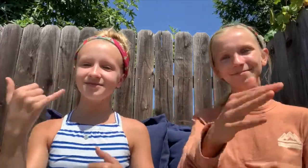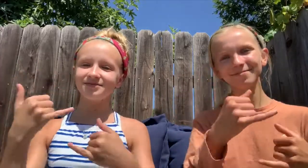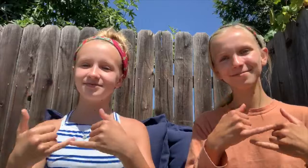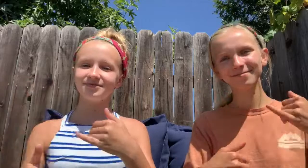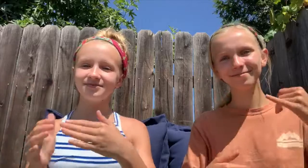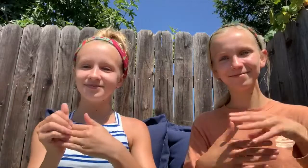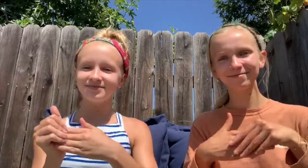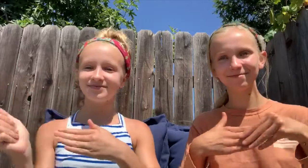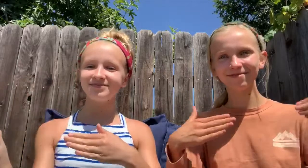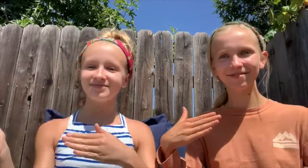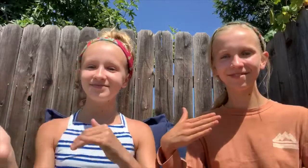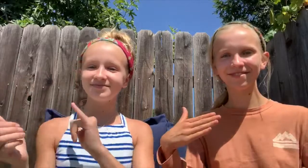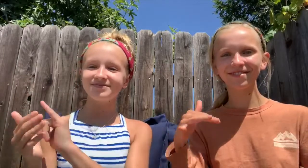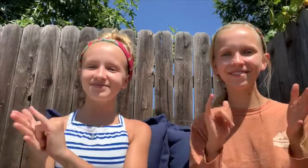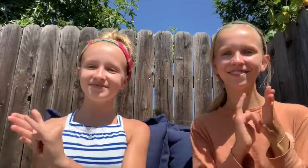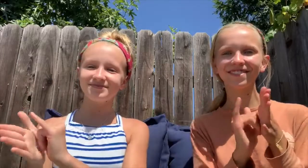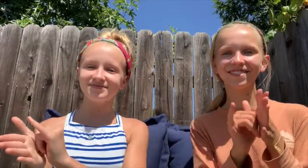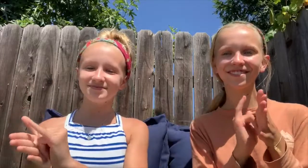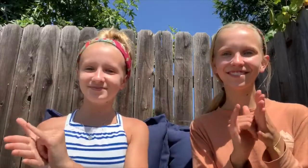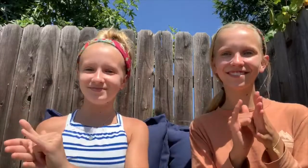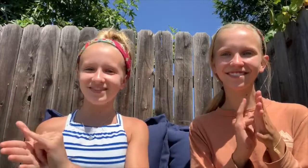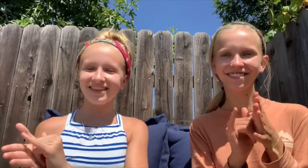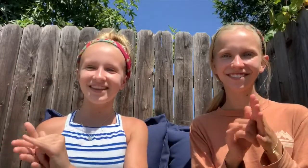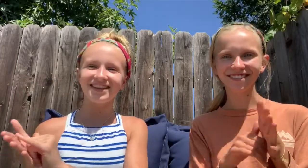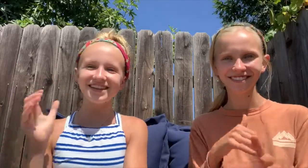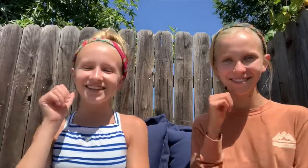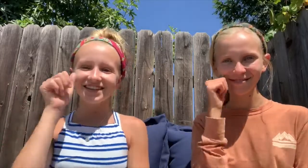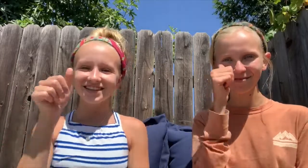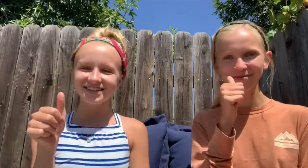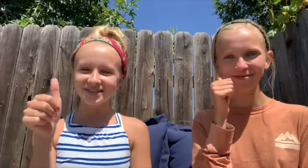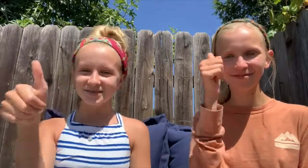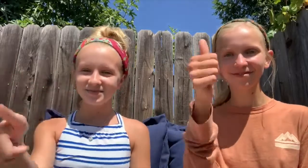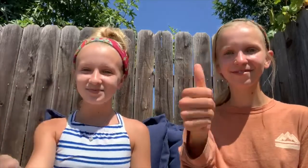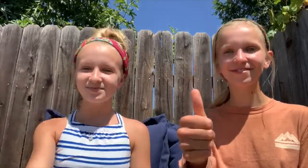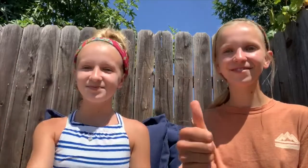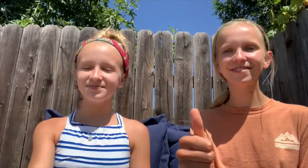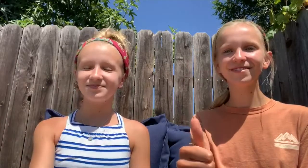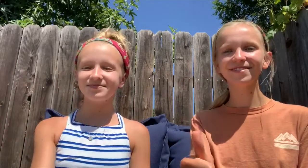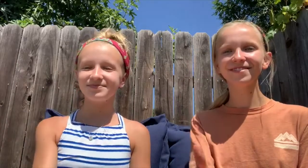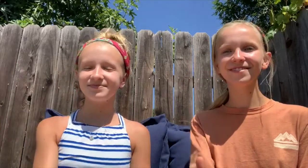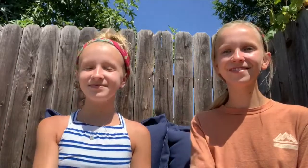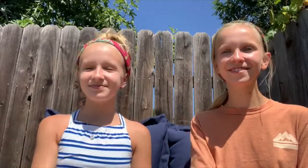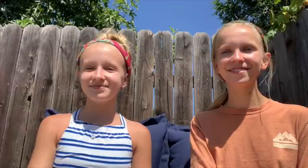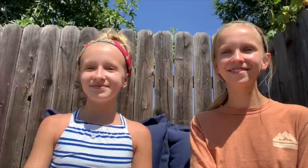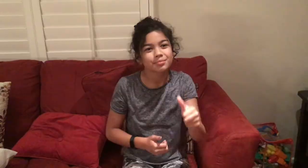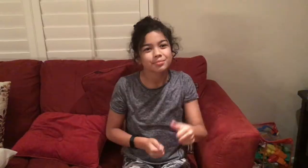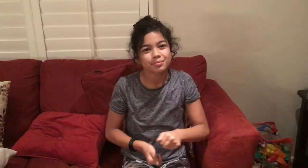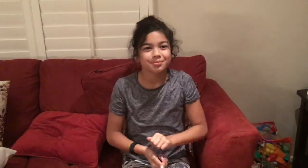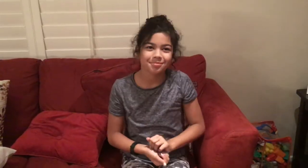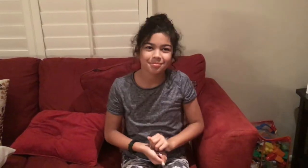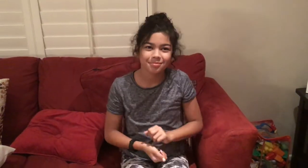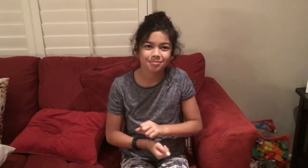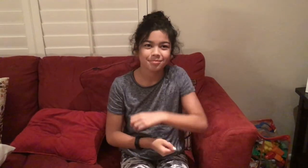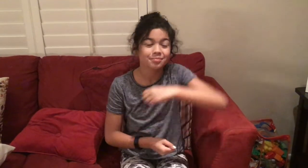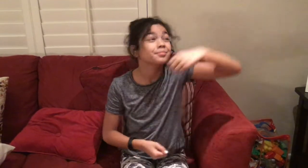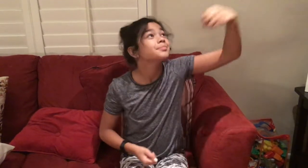bottom dollar that Tomorrow There'll be